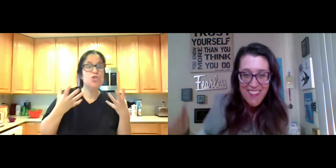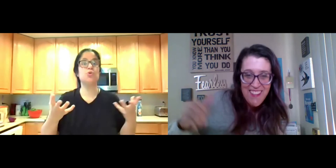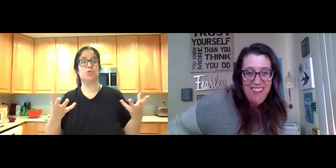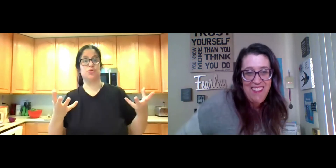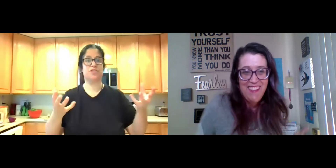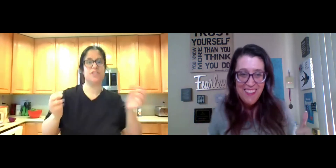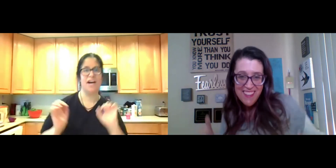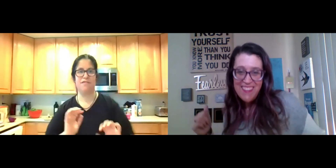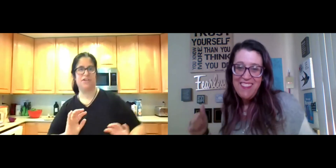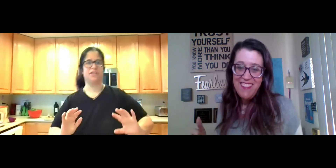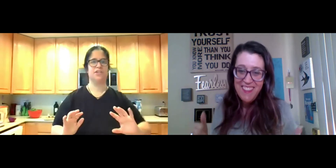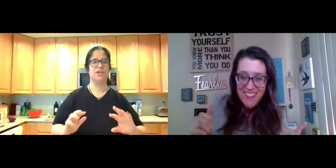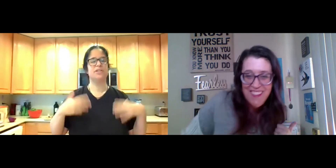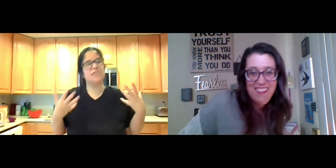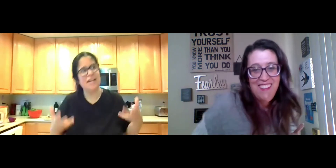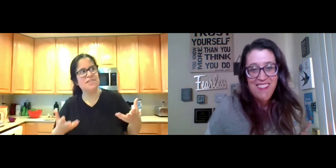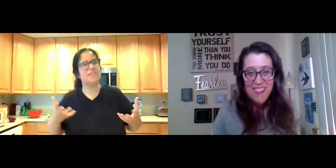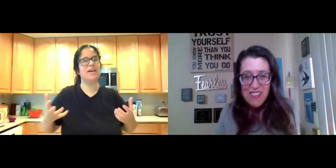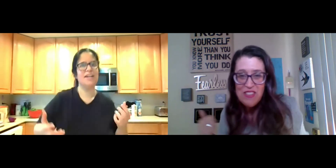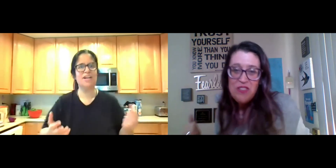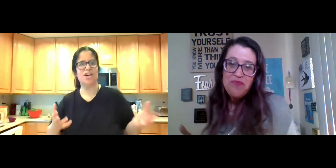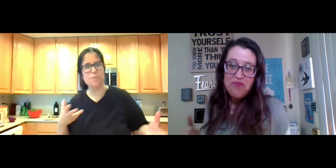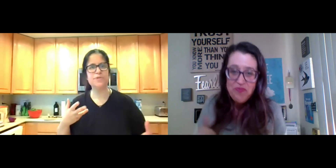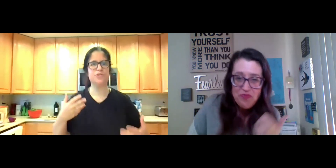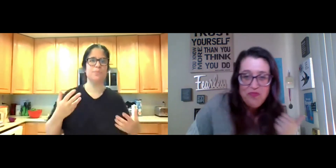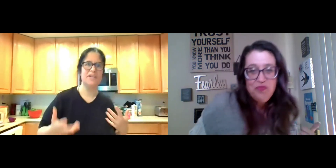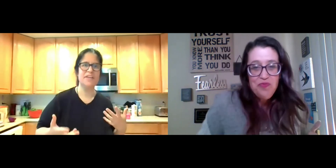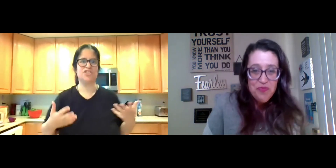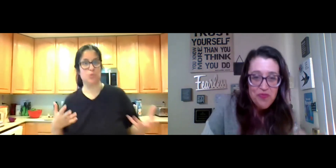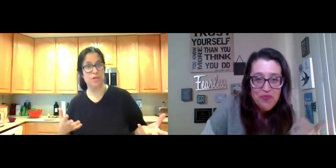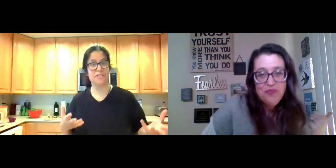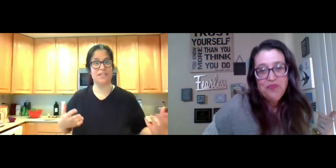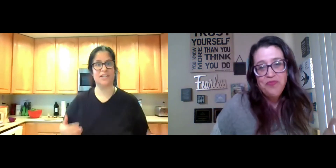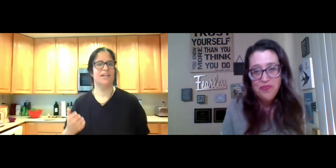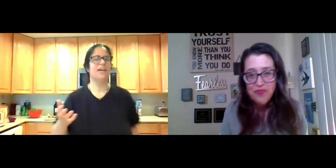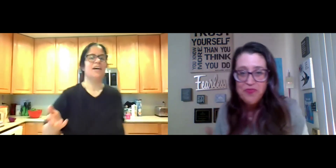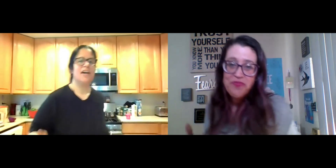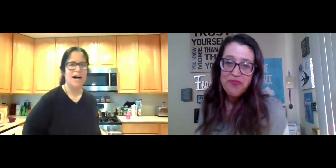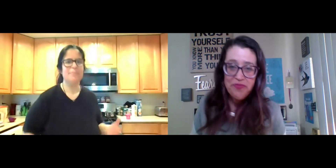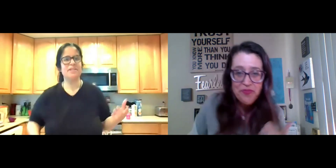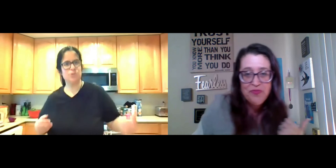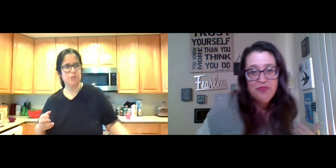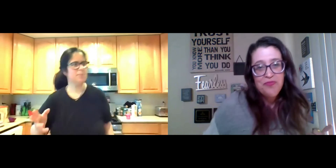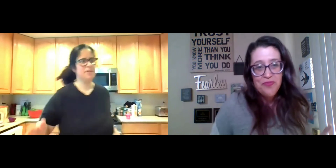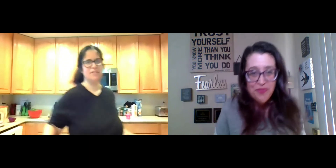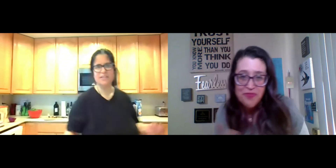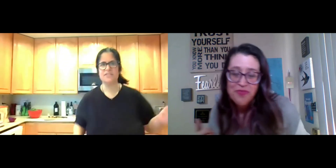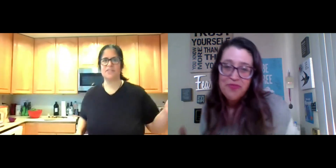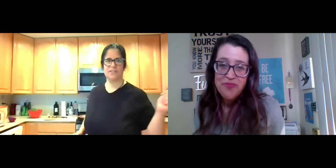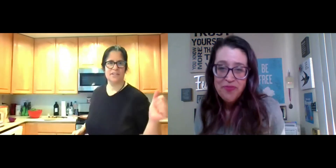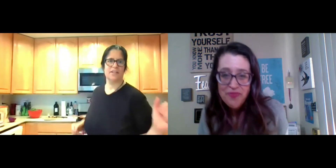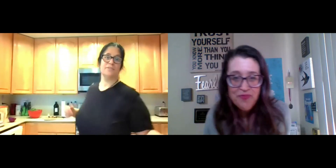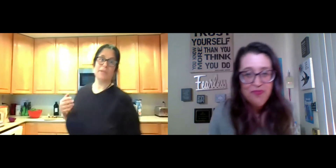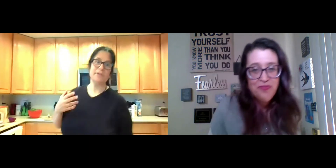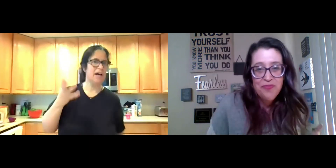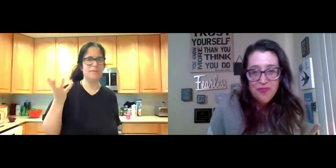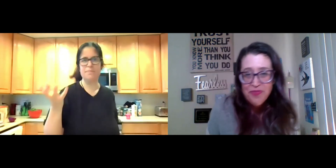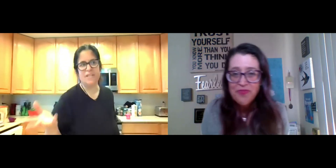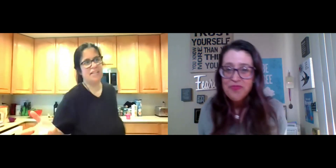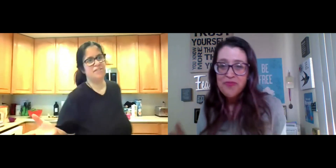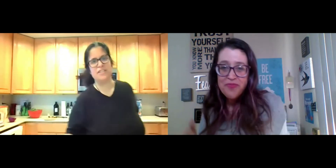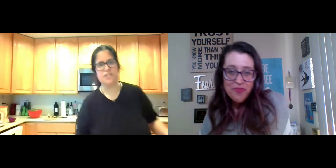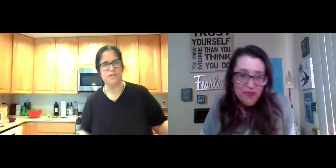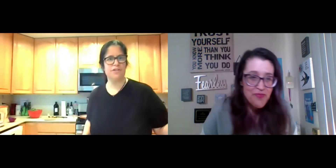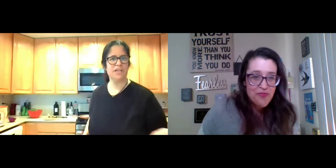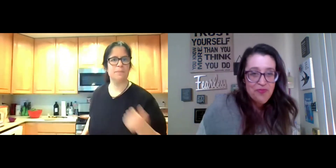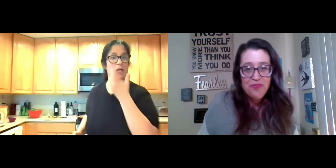you choose to have fun, you know, and dancing kind of helps you make that choice. Like I'm going to do a little bit of dancing. Maybe not